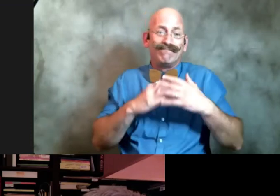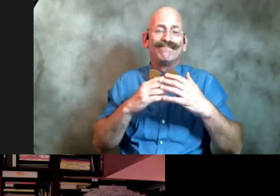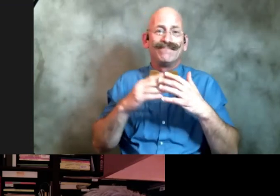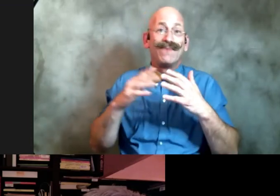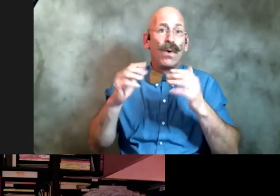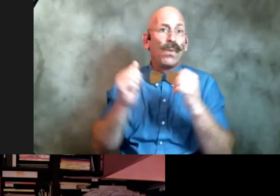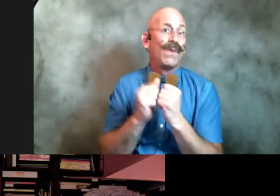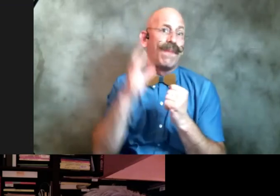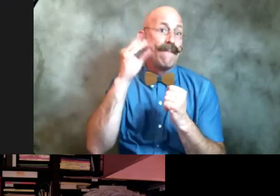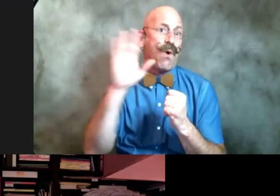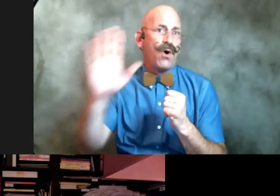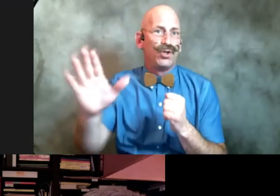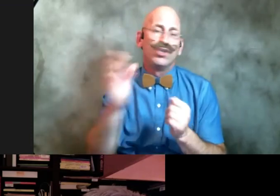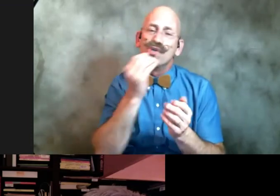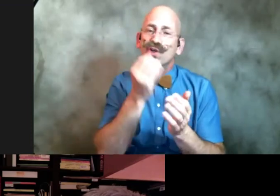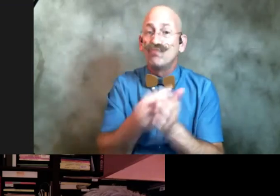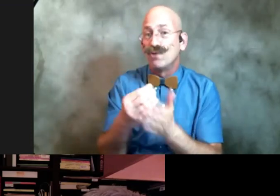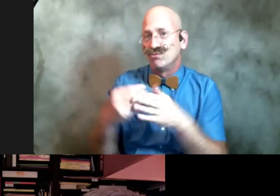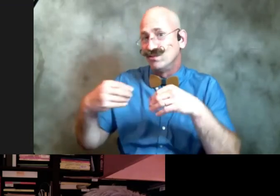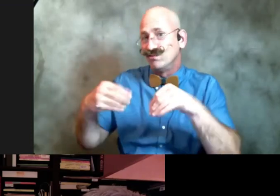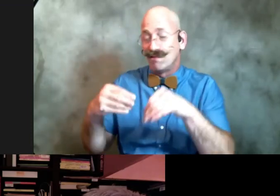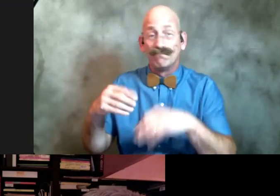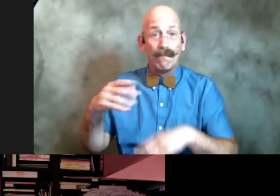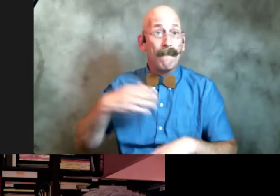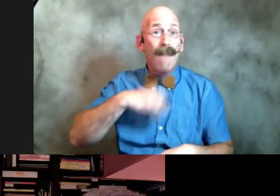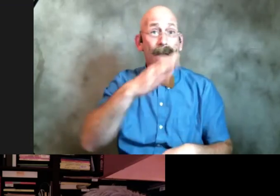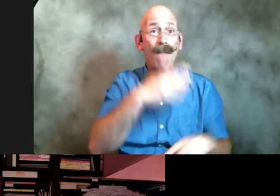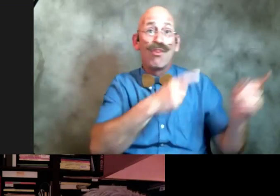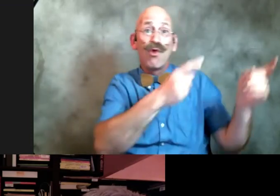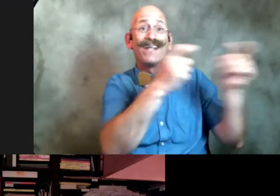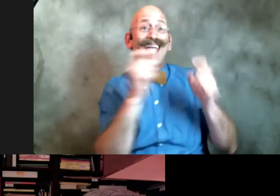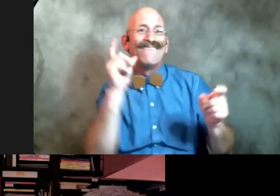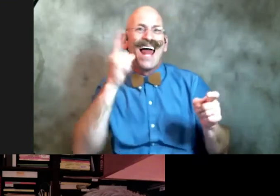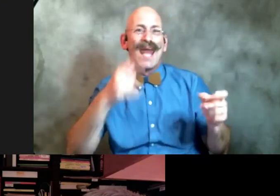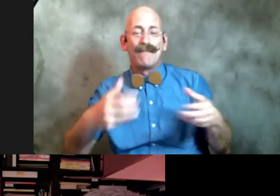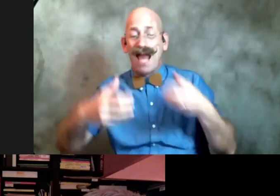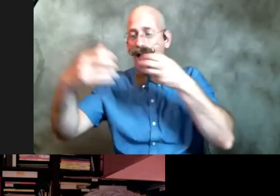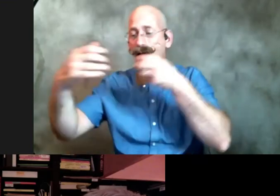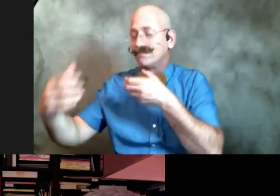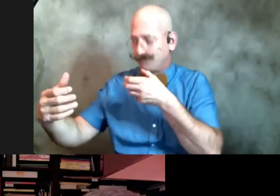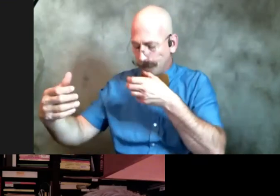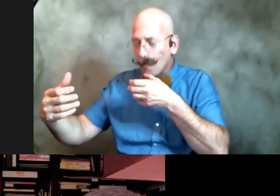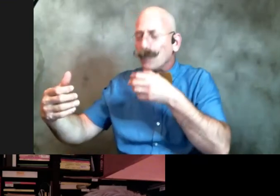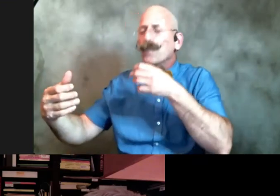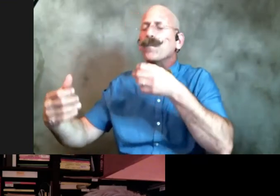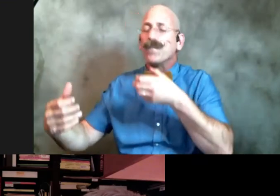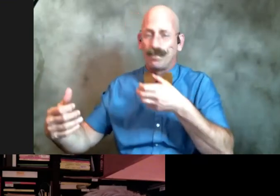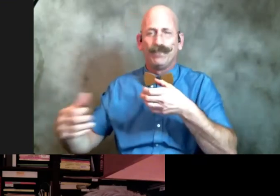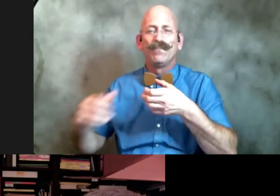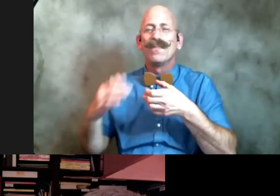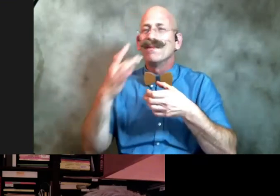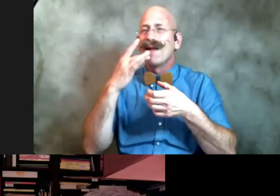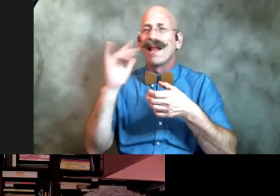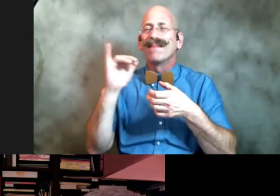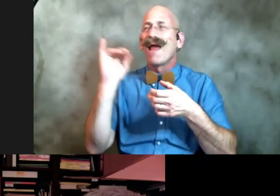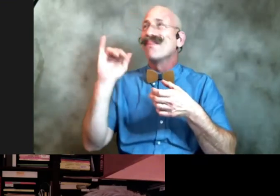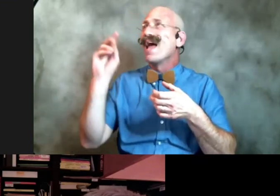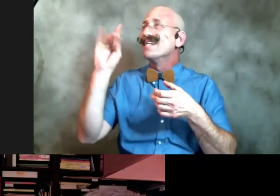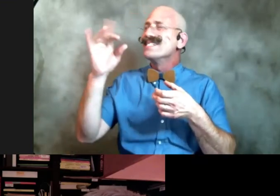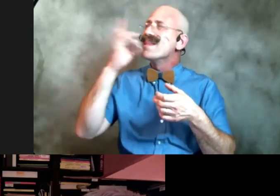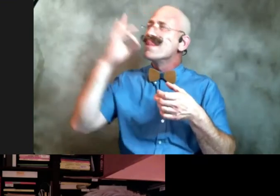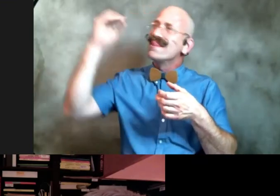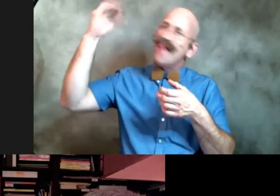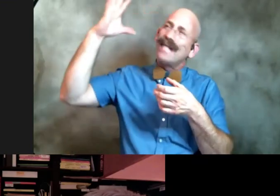my mother had given us lemonade that tasted like the day sharp bright early